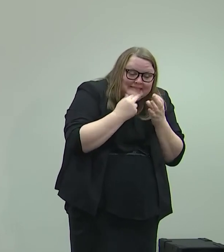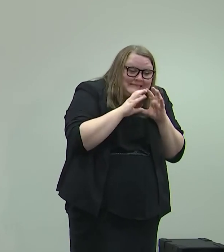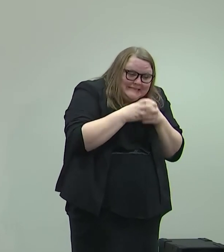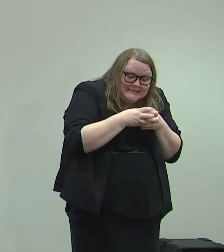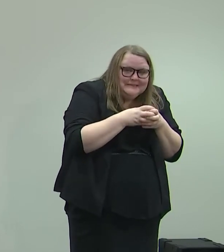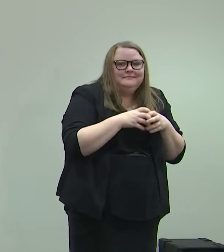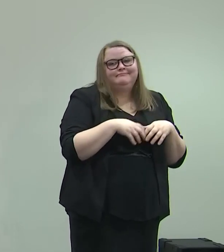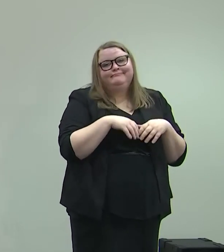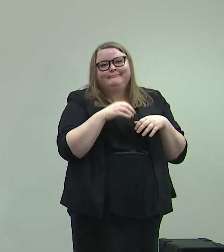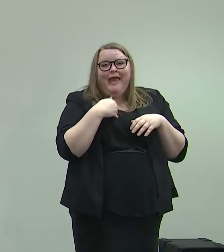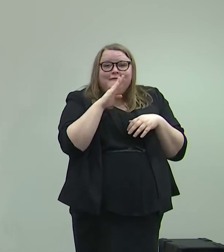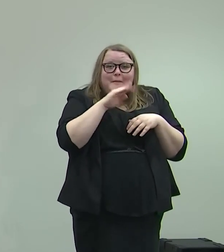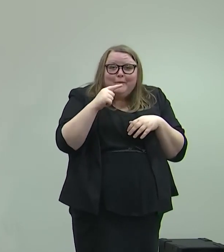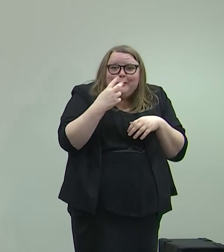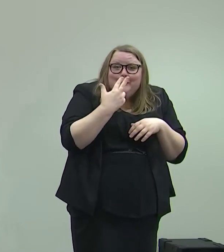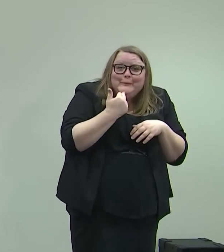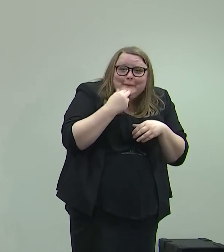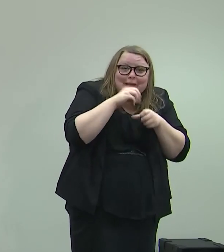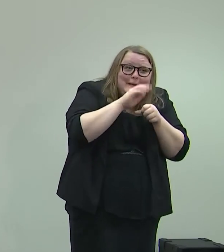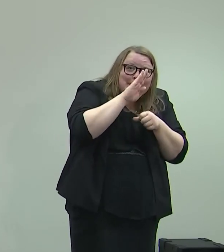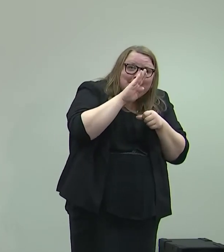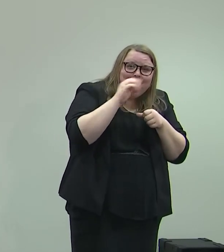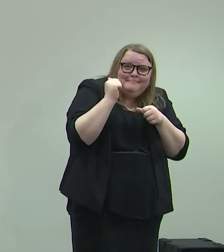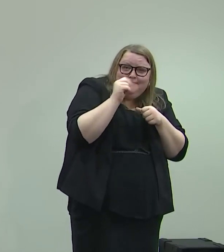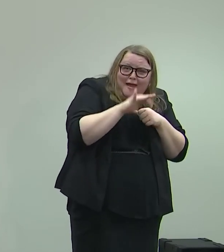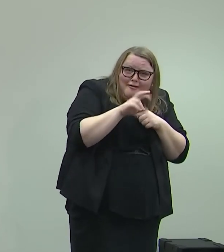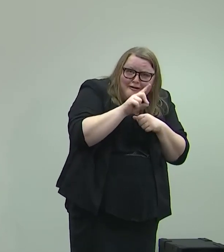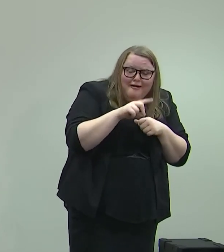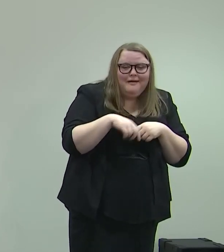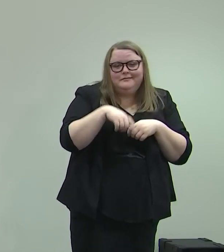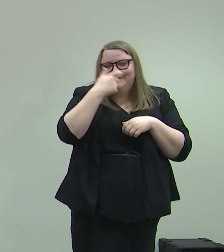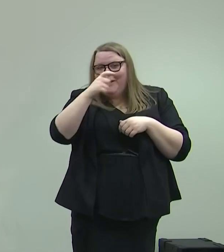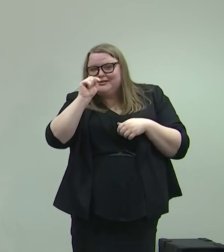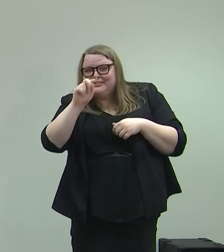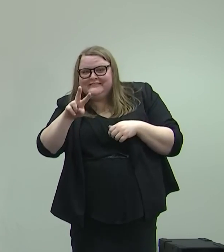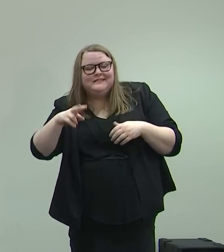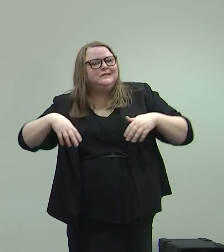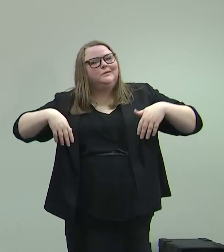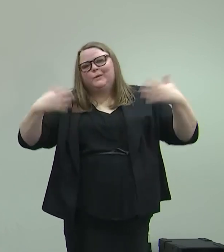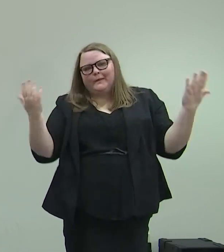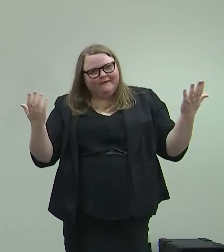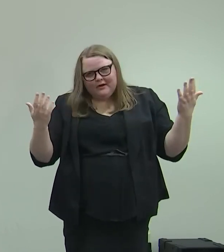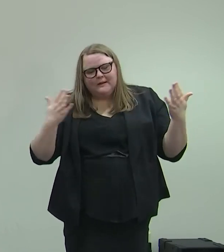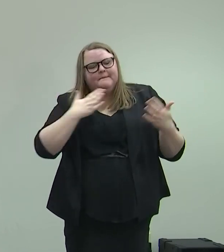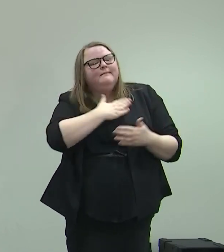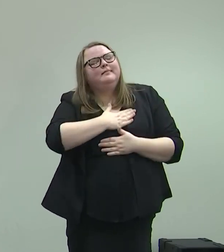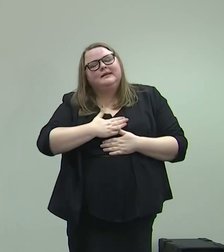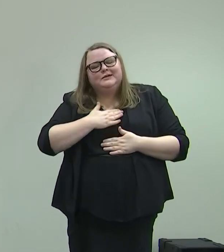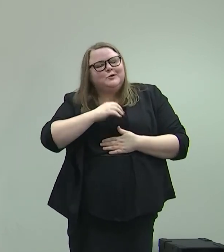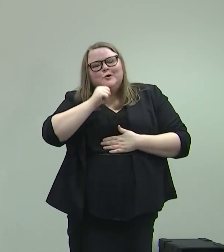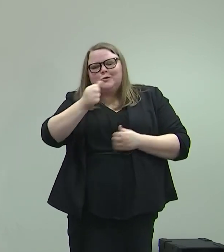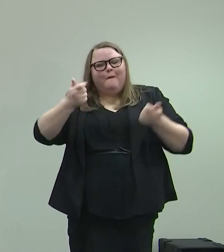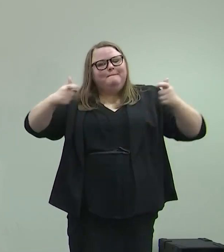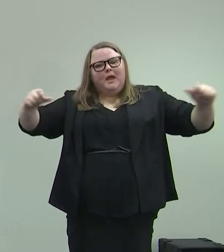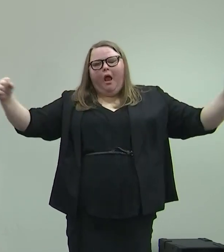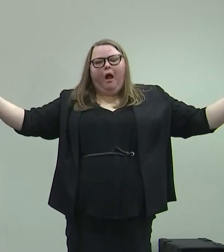cookout in your backyard, watch some TV, whatever it might be. But please do not have large gatherings. That is the